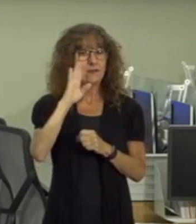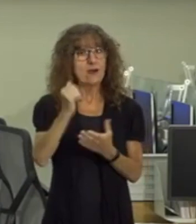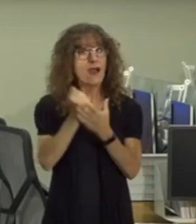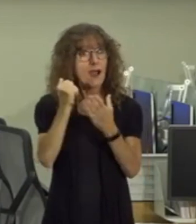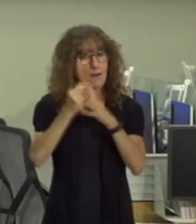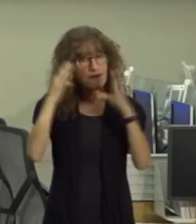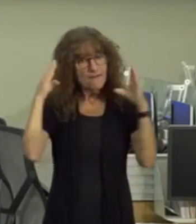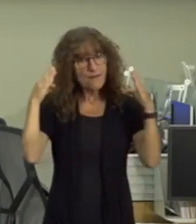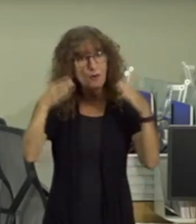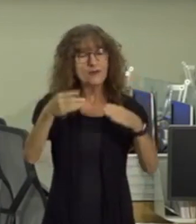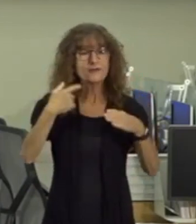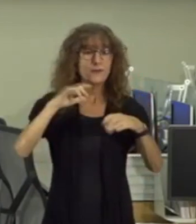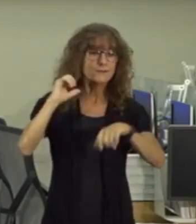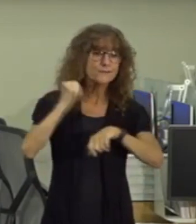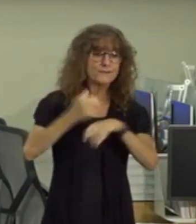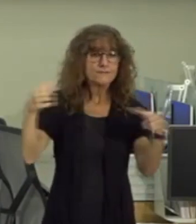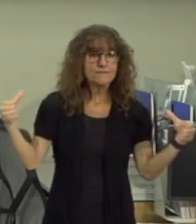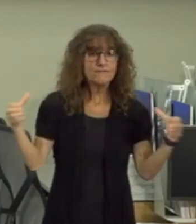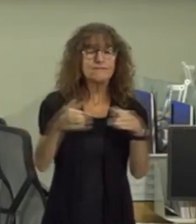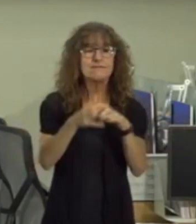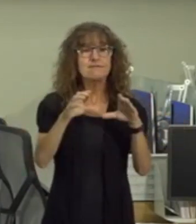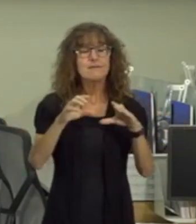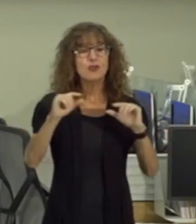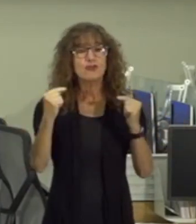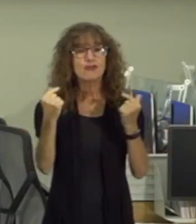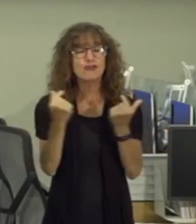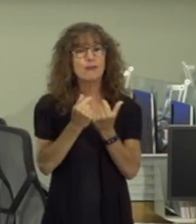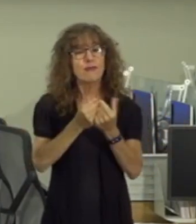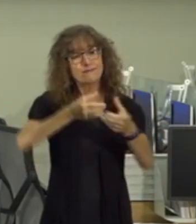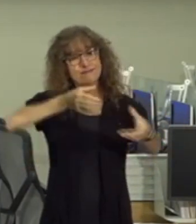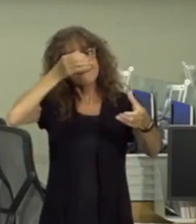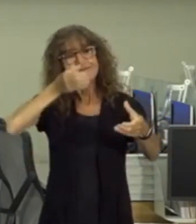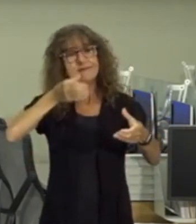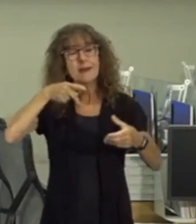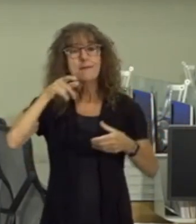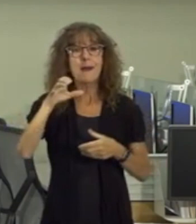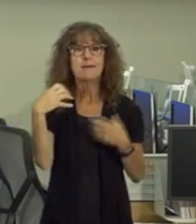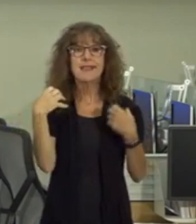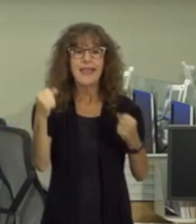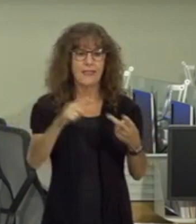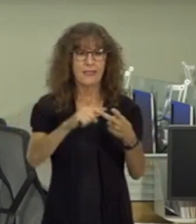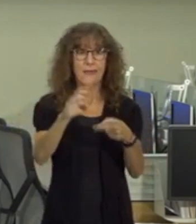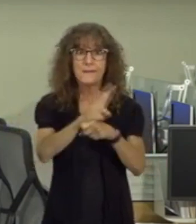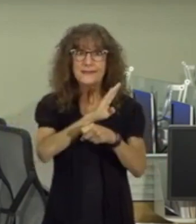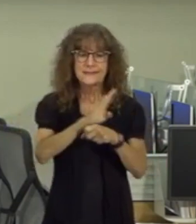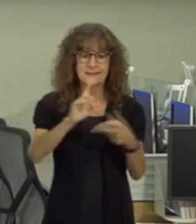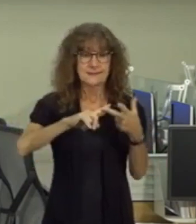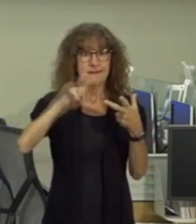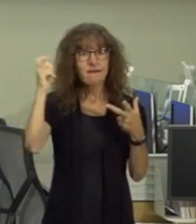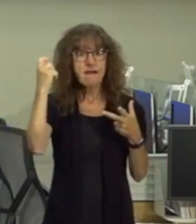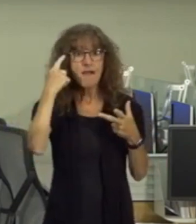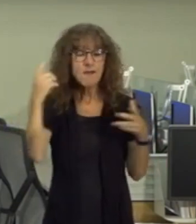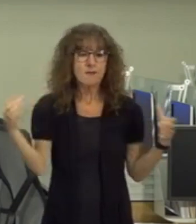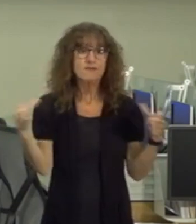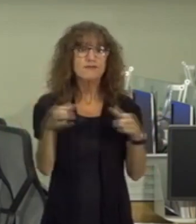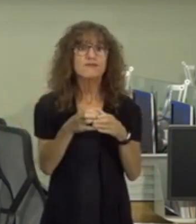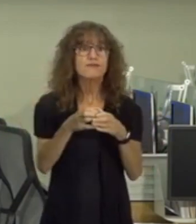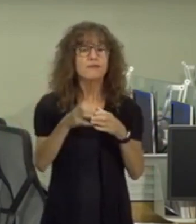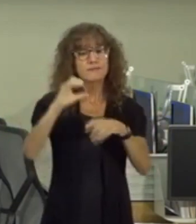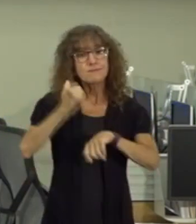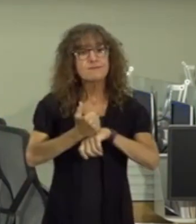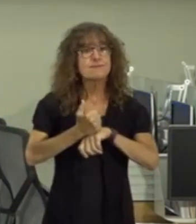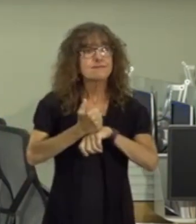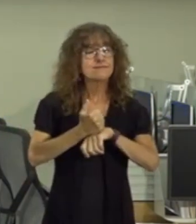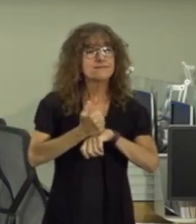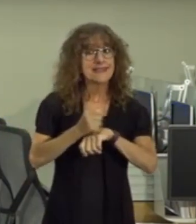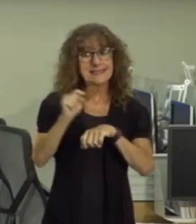so we have assembled a group of experts in public health business and government to create a nexus and the